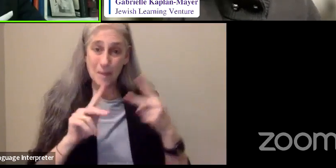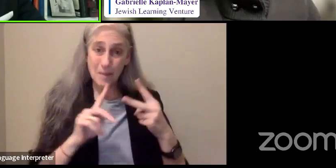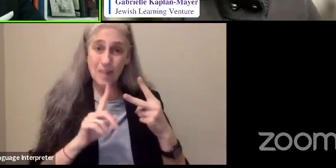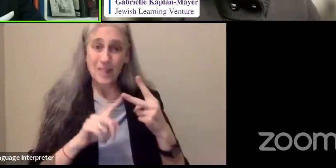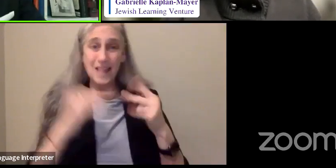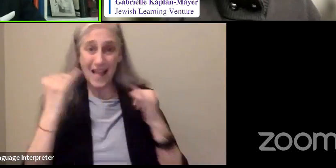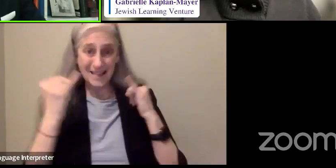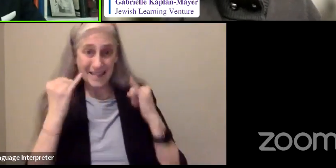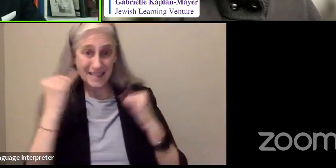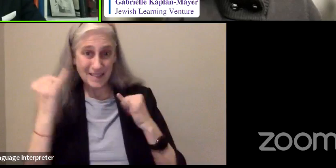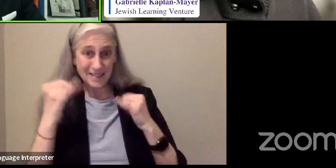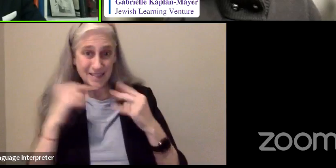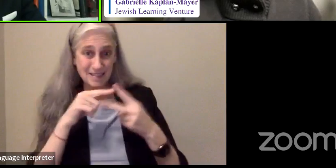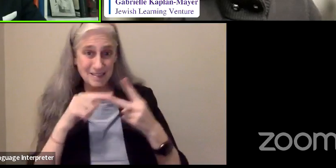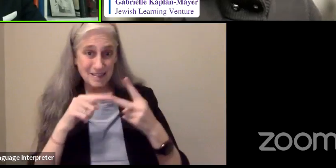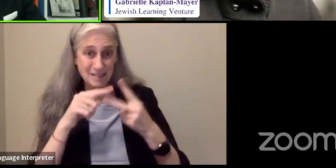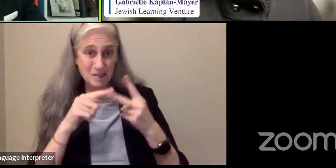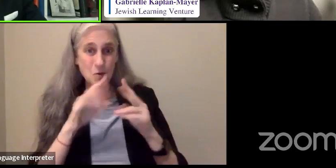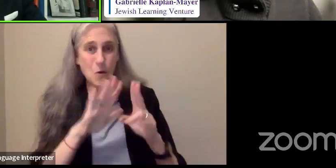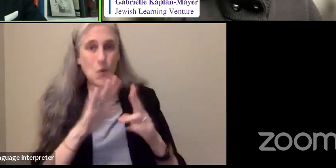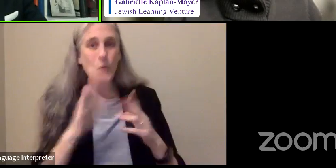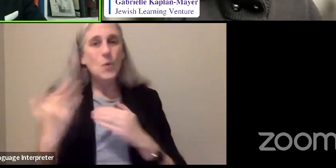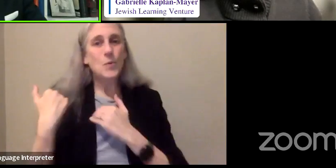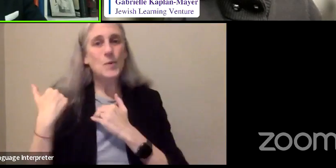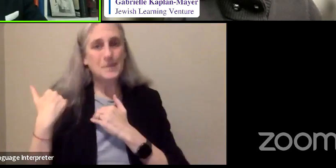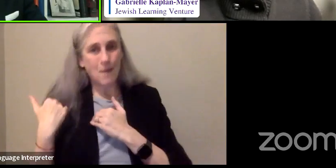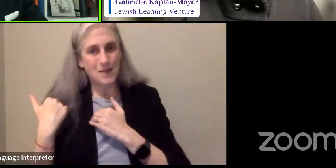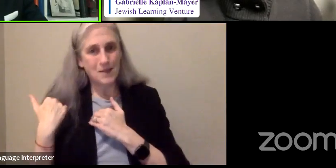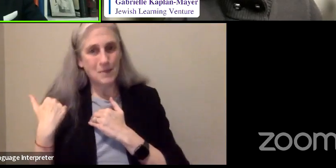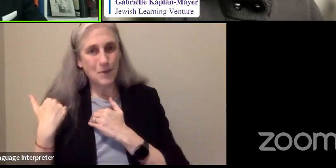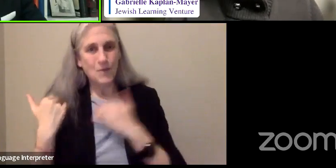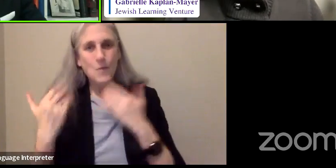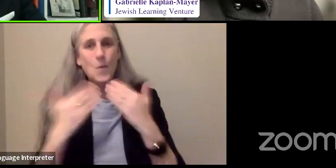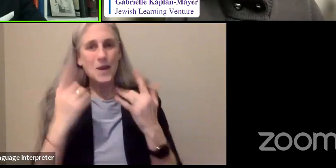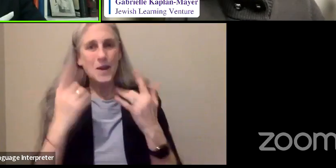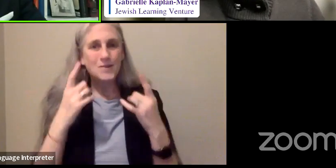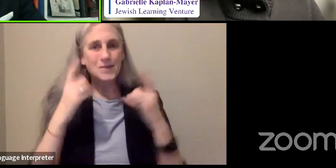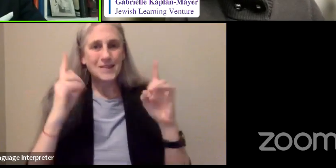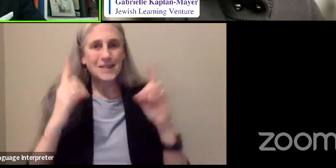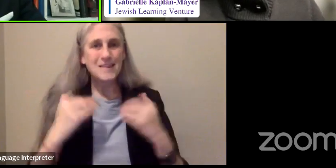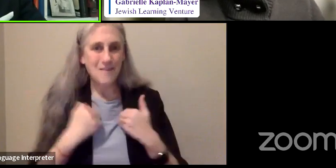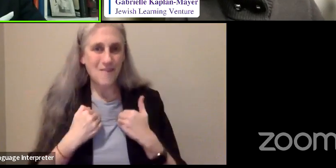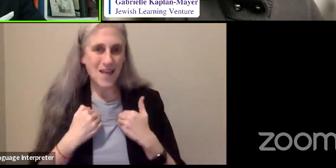were responsible for whatever success I've had.